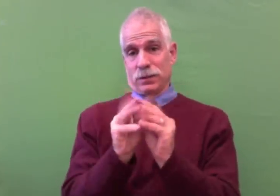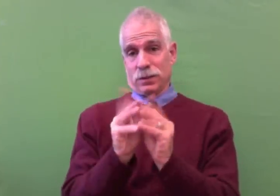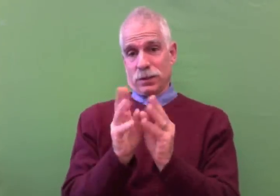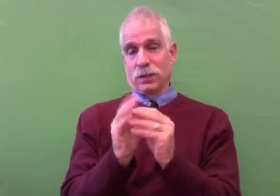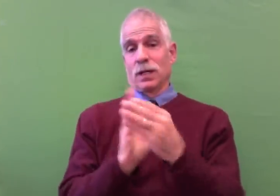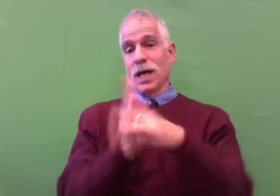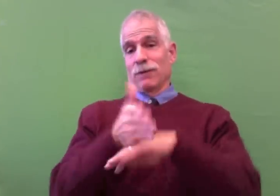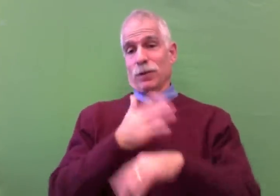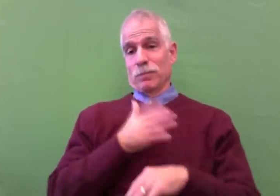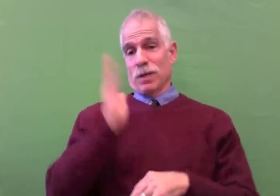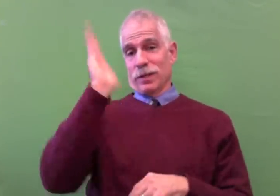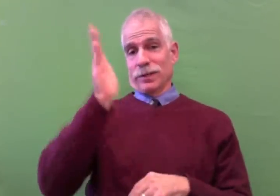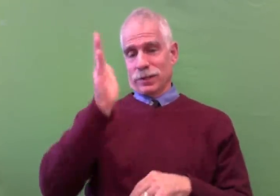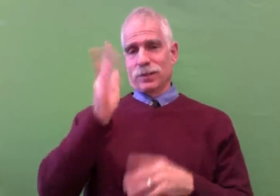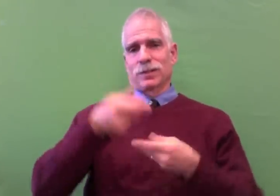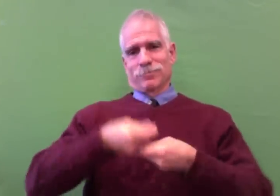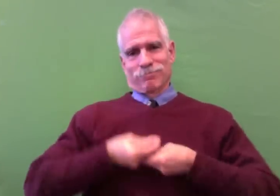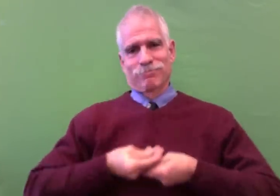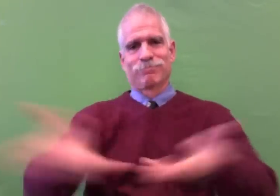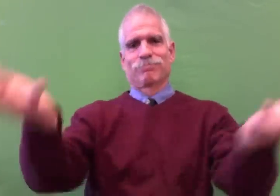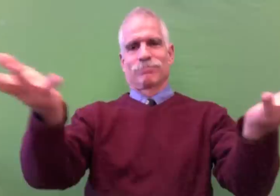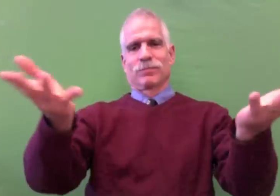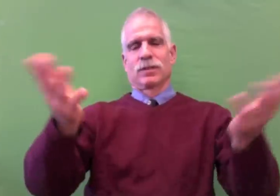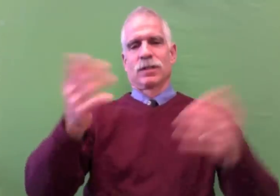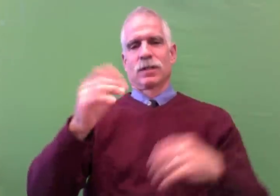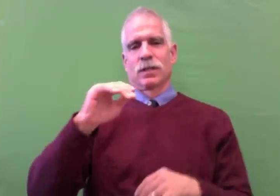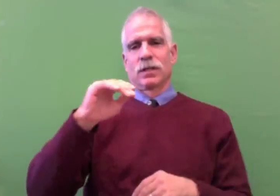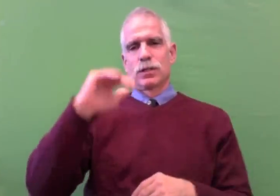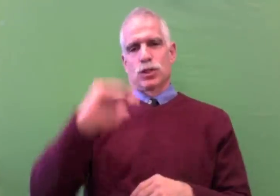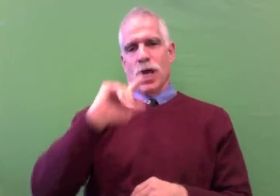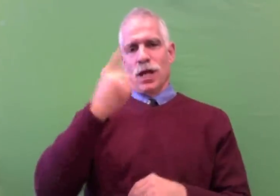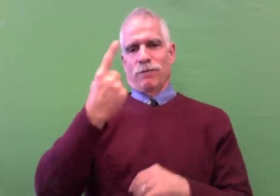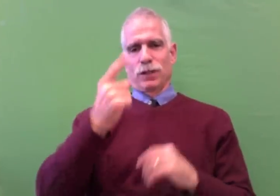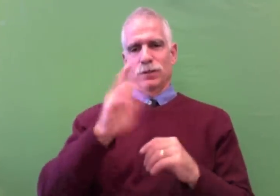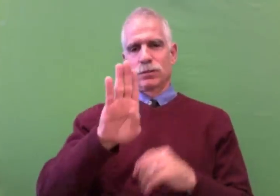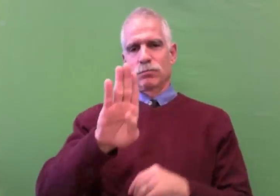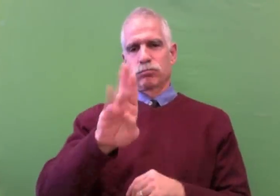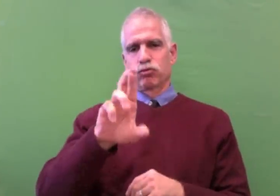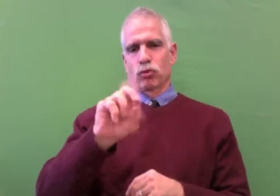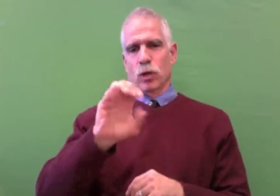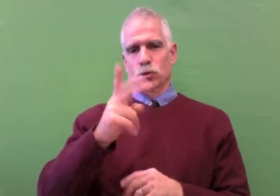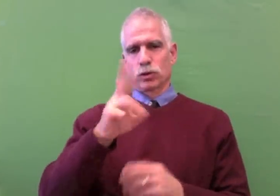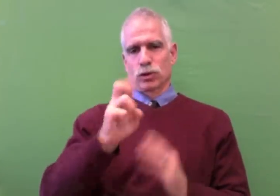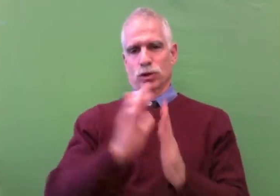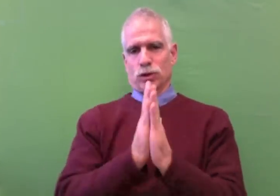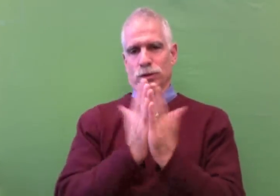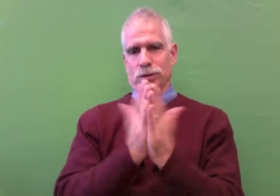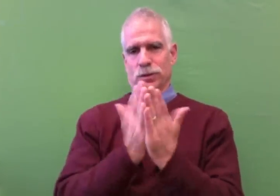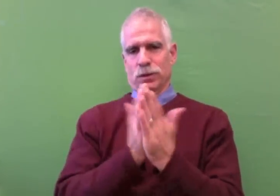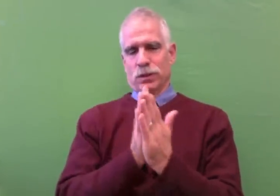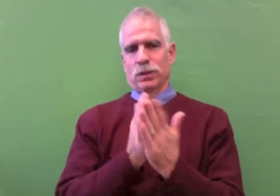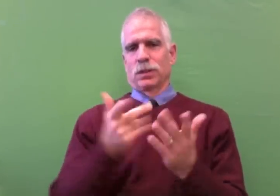education. After my presentation, we passed out some child first brochures,